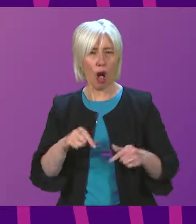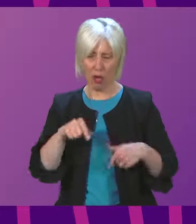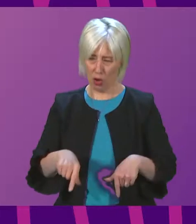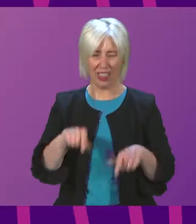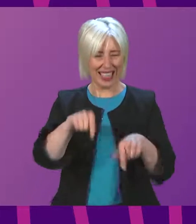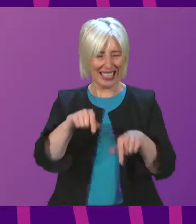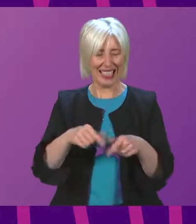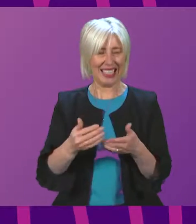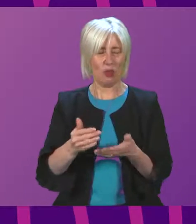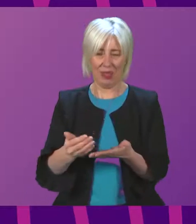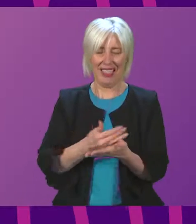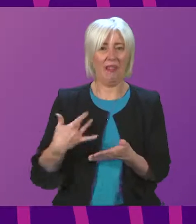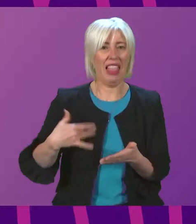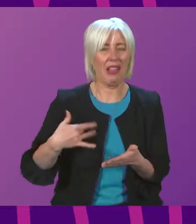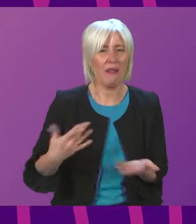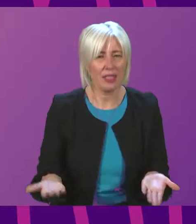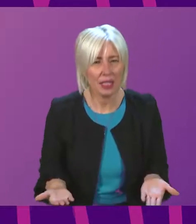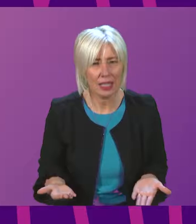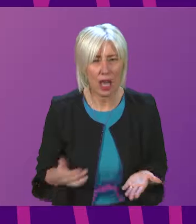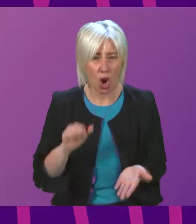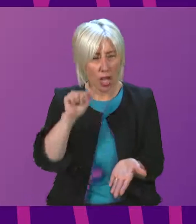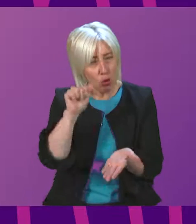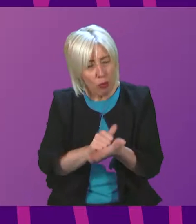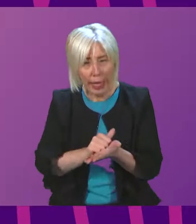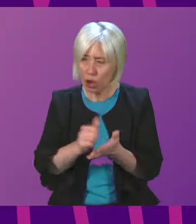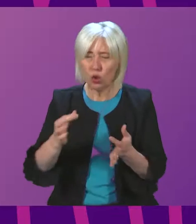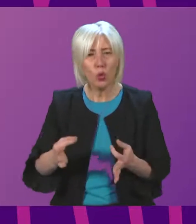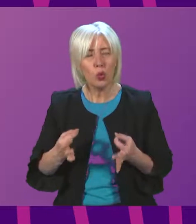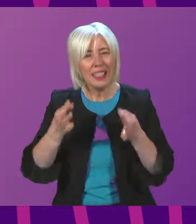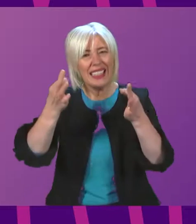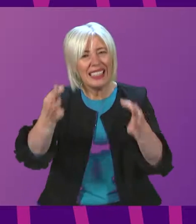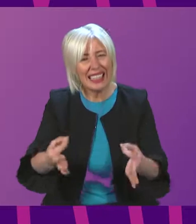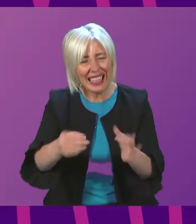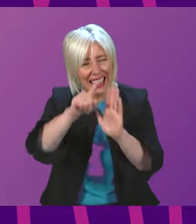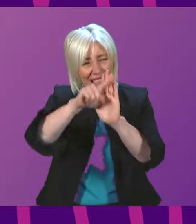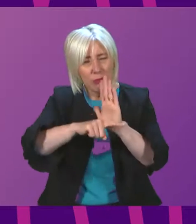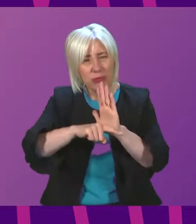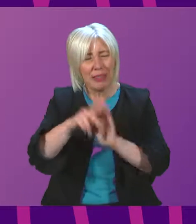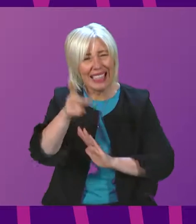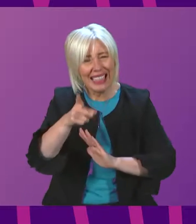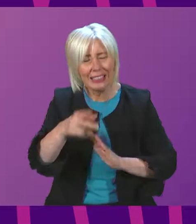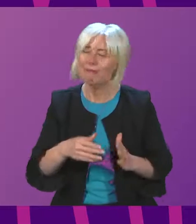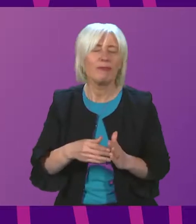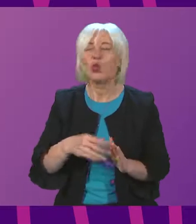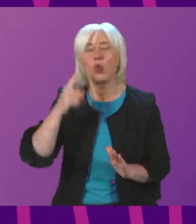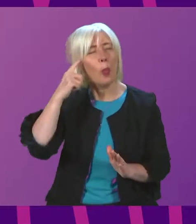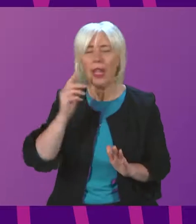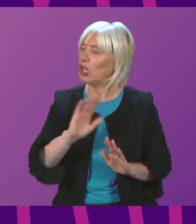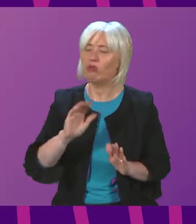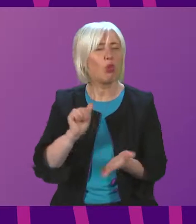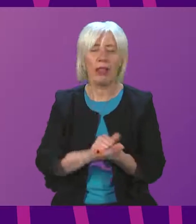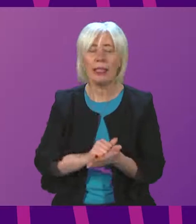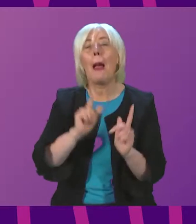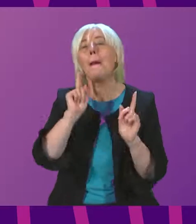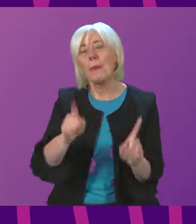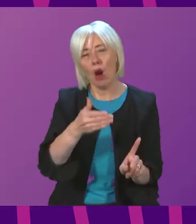potentially life-saving devices, is it right to delay these regulations coming in? So I don't think it's right to delay. But I do recognise